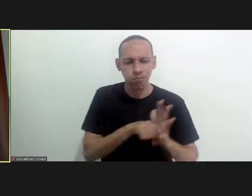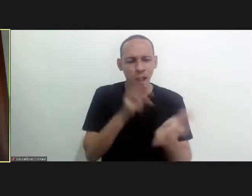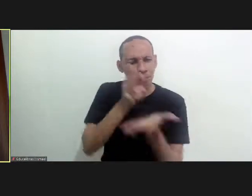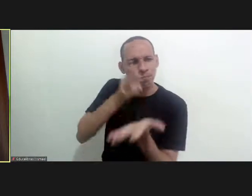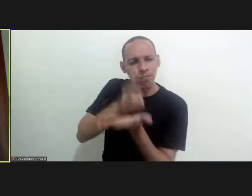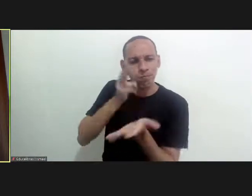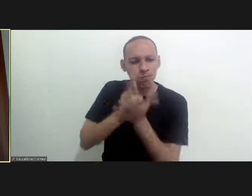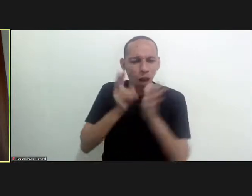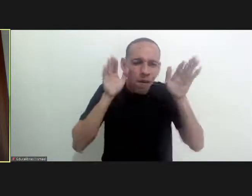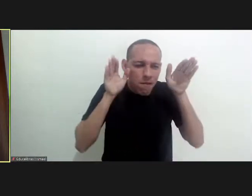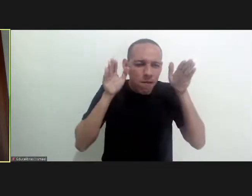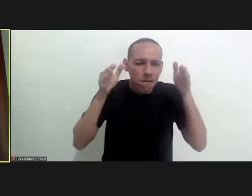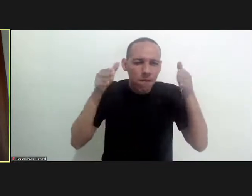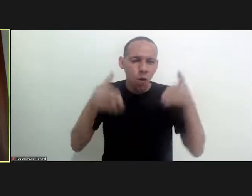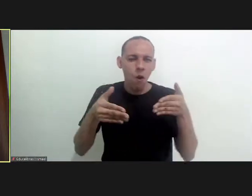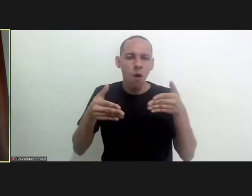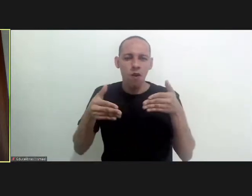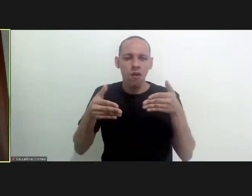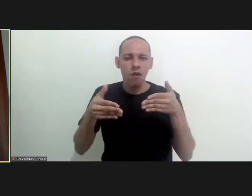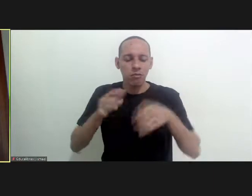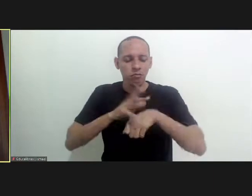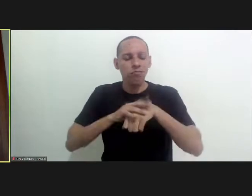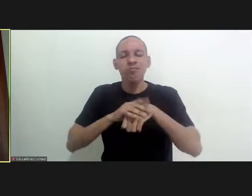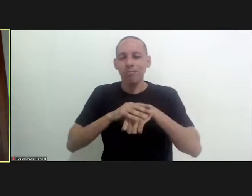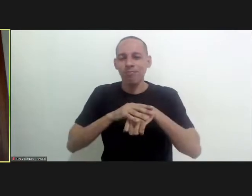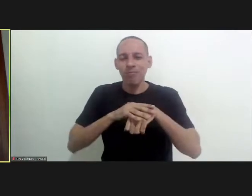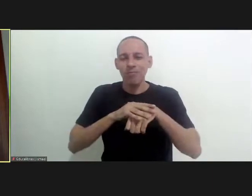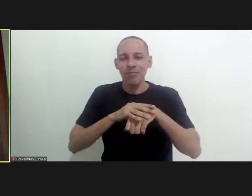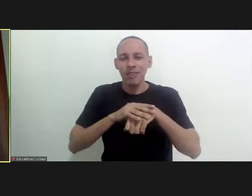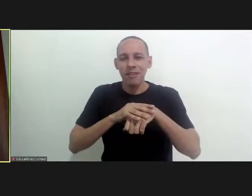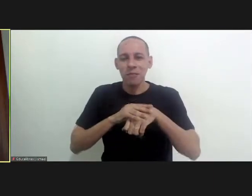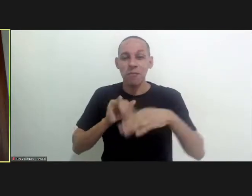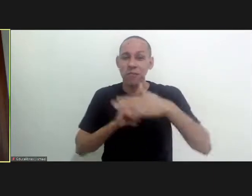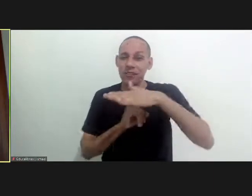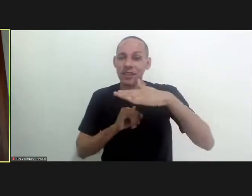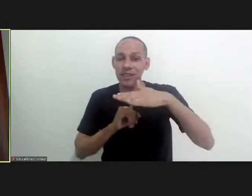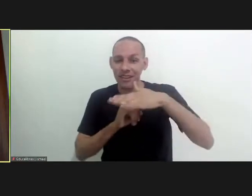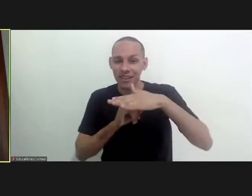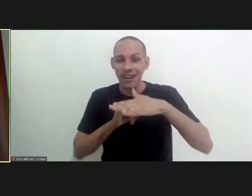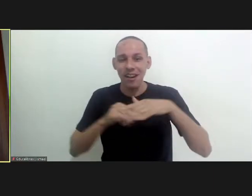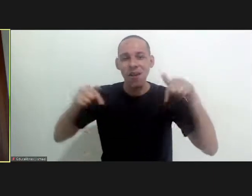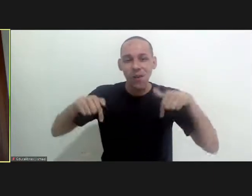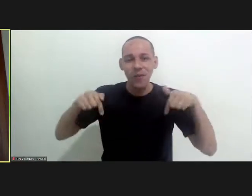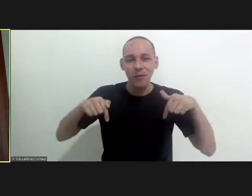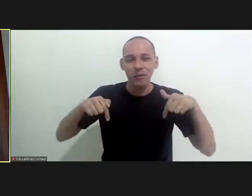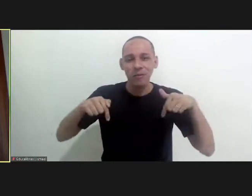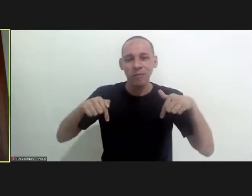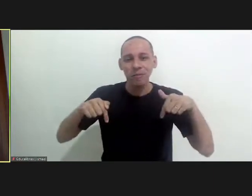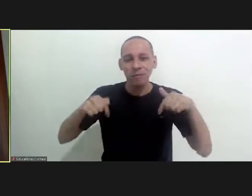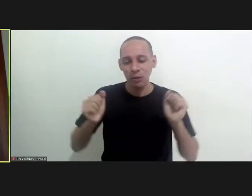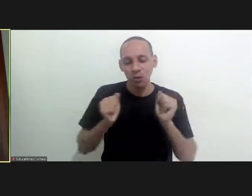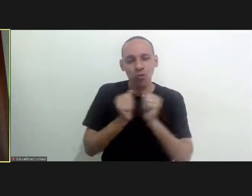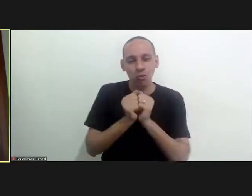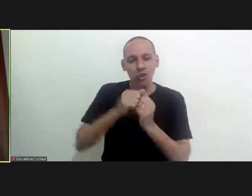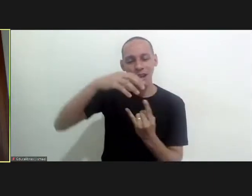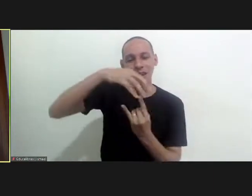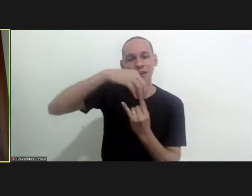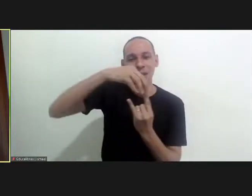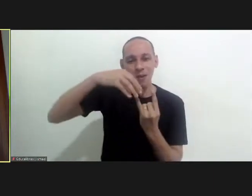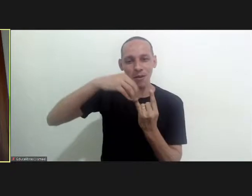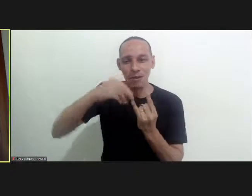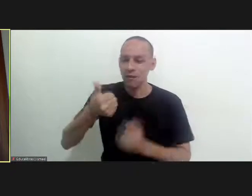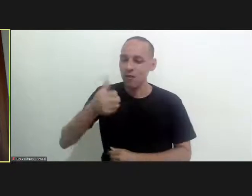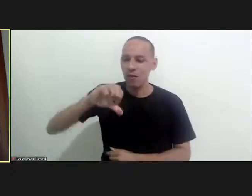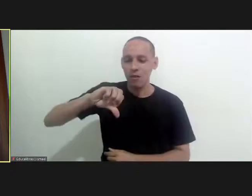institutes and researchers dedicated to this illness. The Henera Show Institute in Fiocruz, Rinus, incorporated